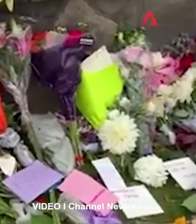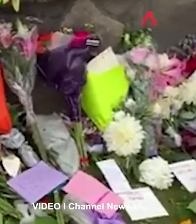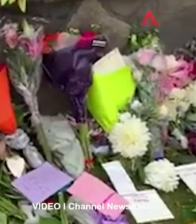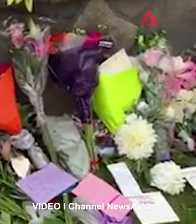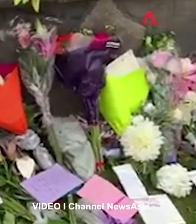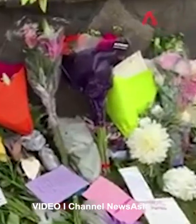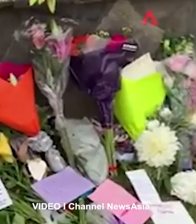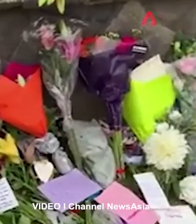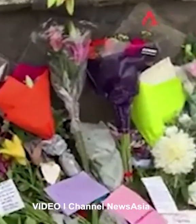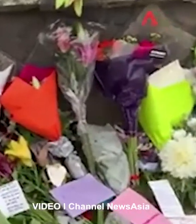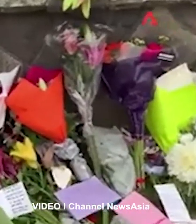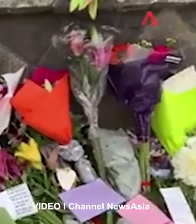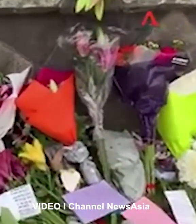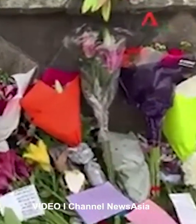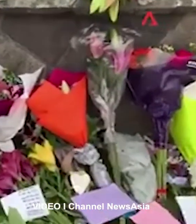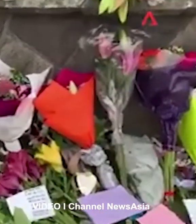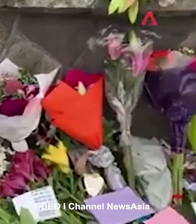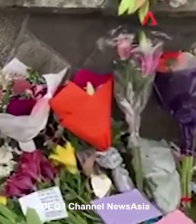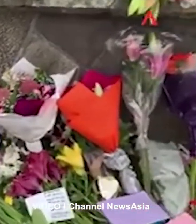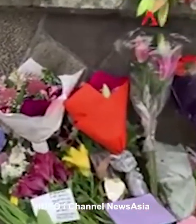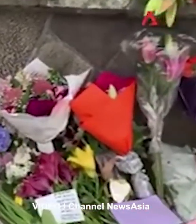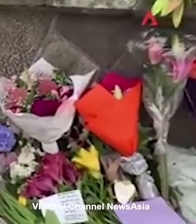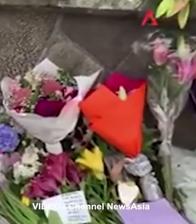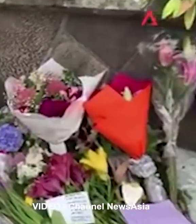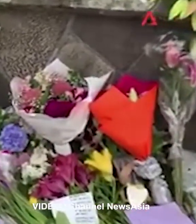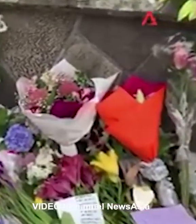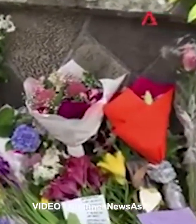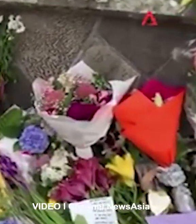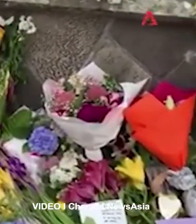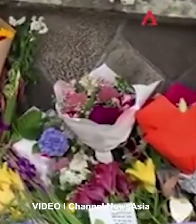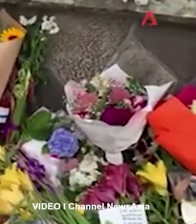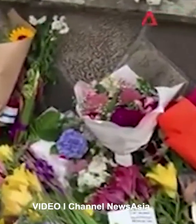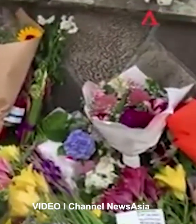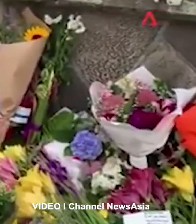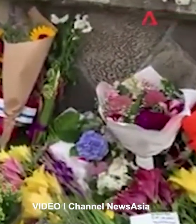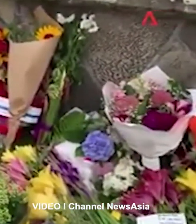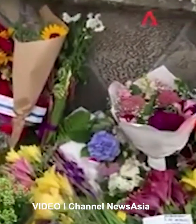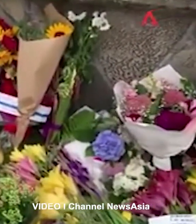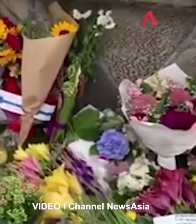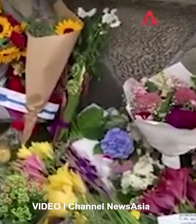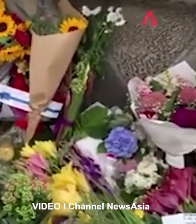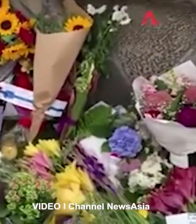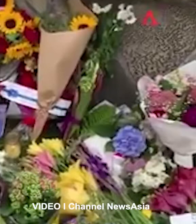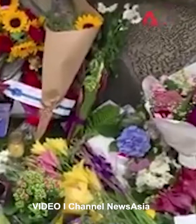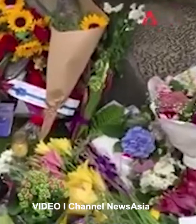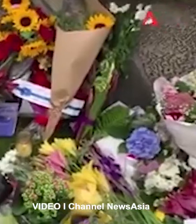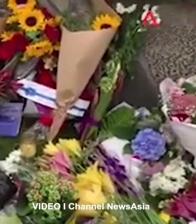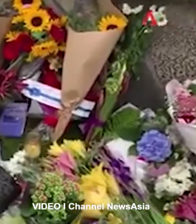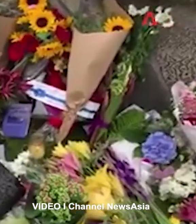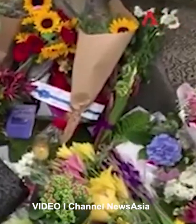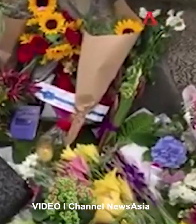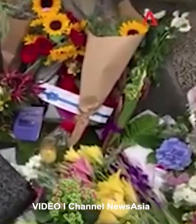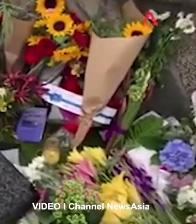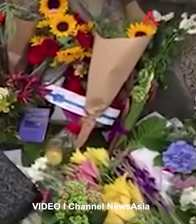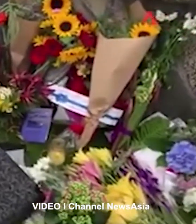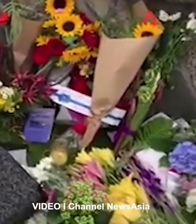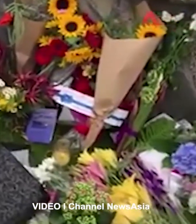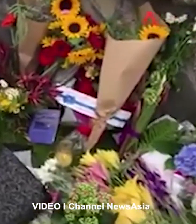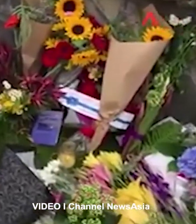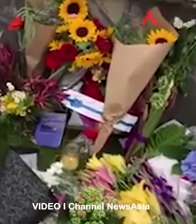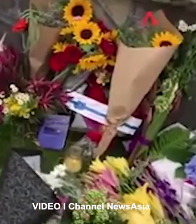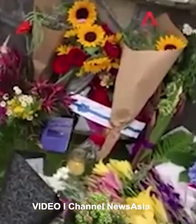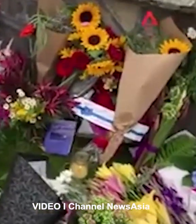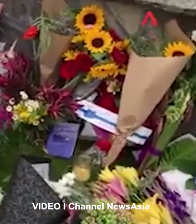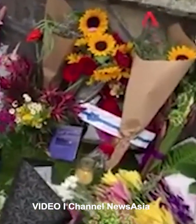acknowledgement. Sharing, obviously, condolences as many have. Are you surprised? Uh, just acknowledging I have met Cheryl Sandberg in the past. Did she discuss it on